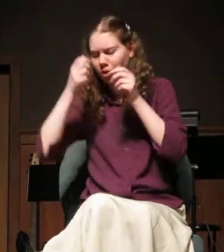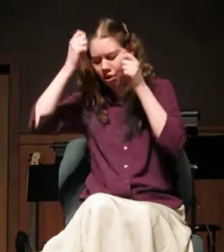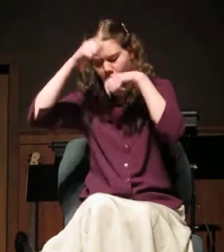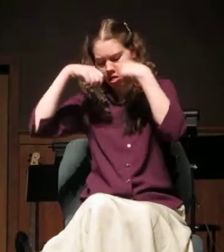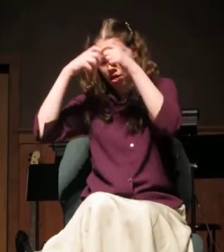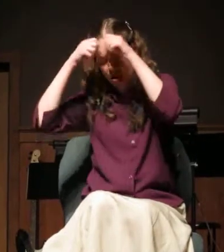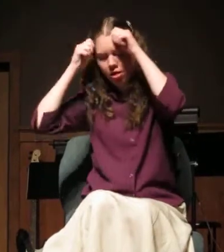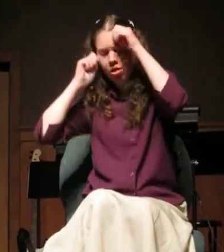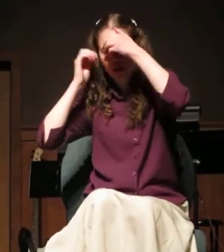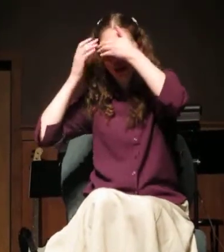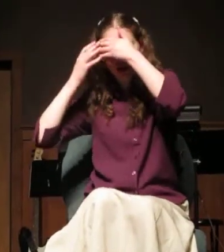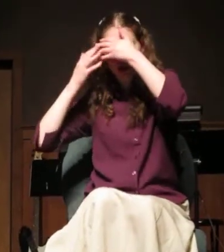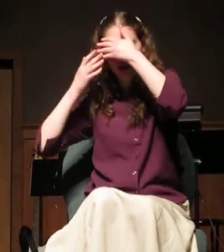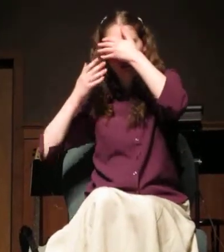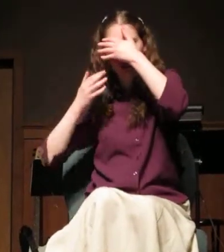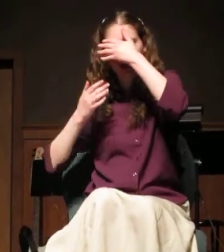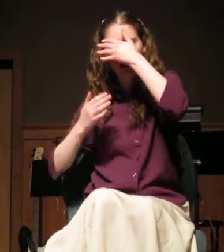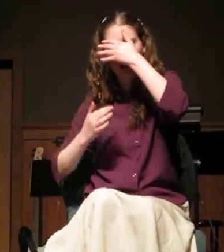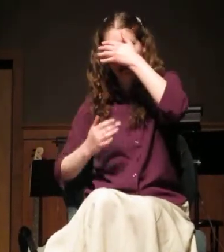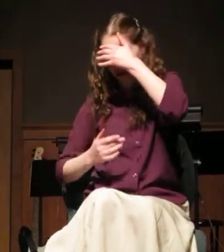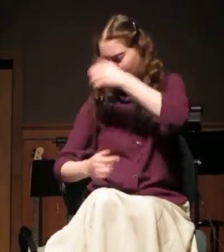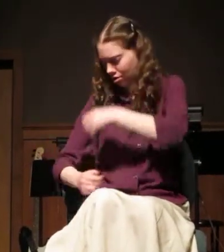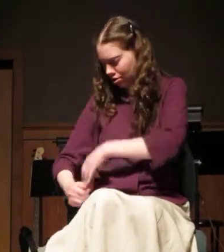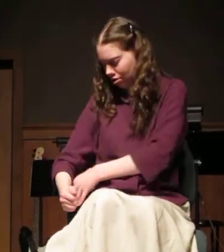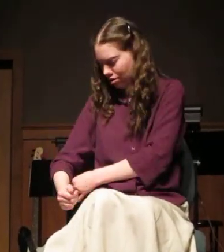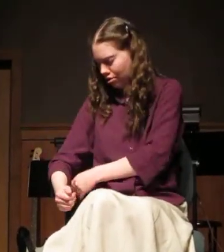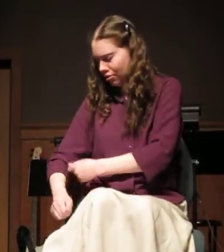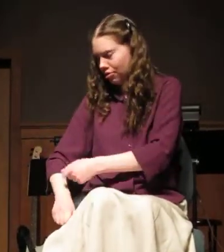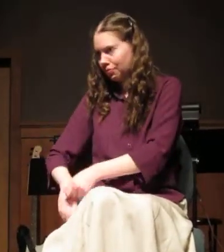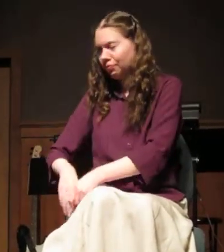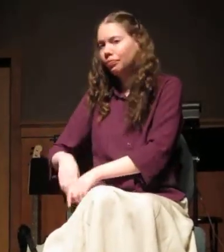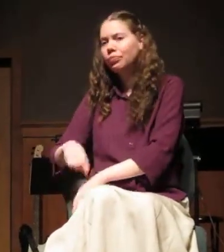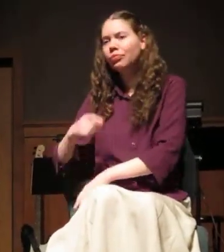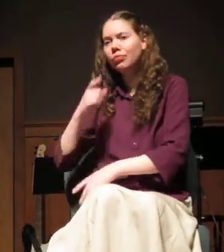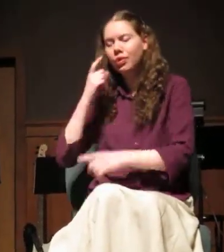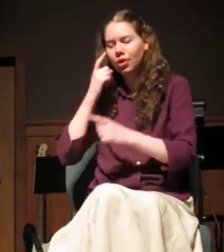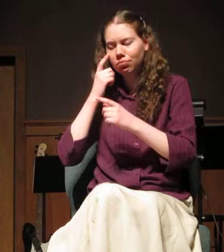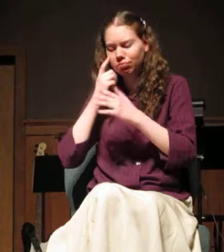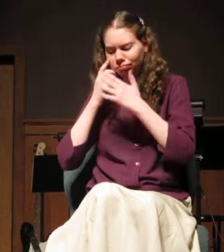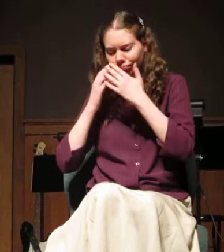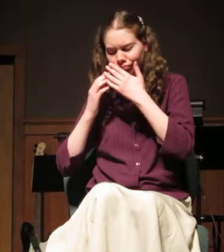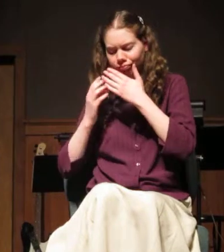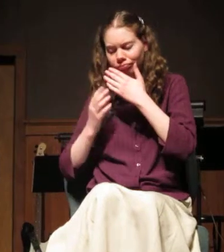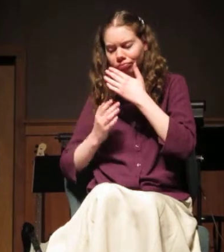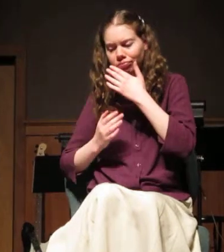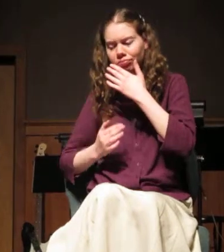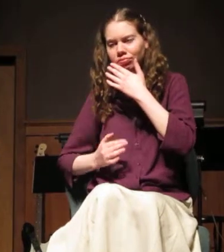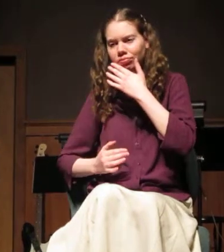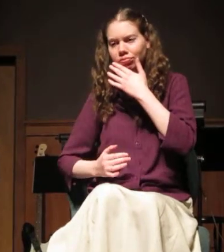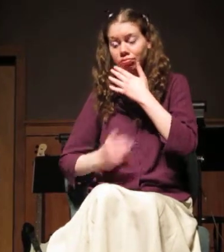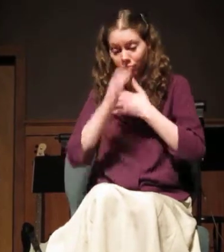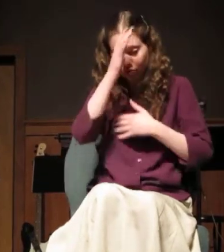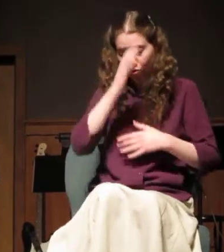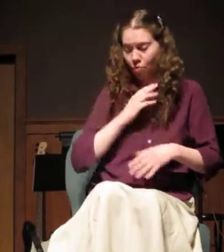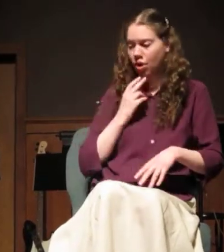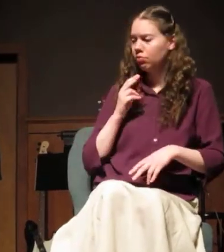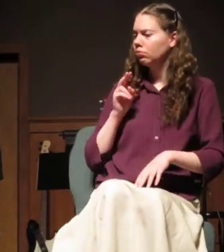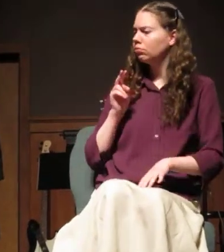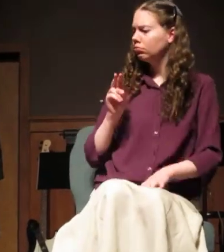Blood soaked her bandage, and a single line of blood went down her cheek. Now the tall ragman looked upon this child with pity.